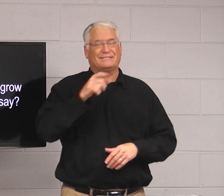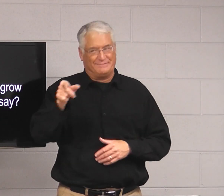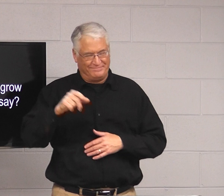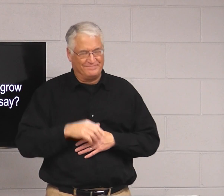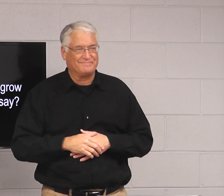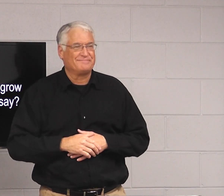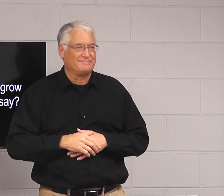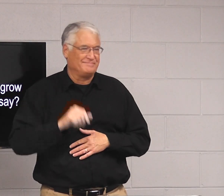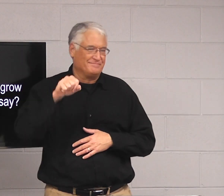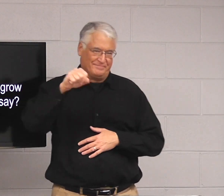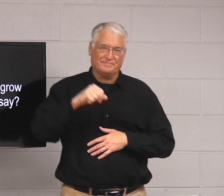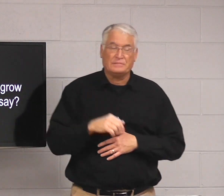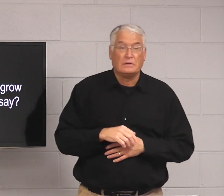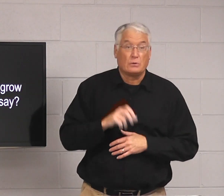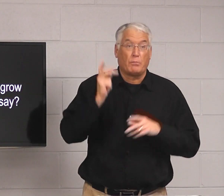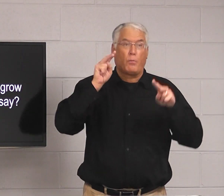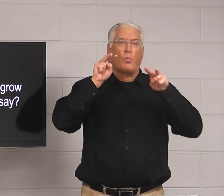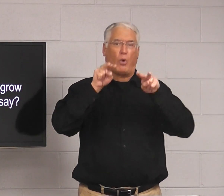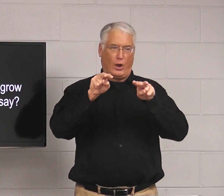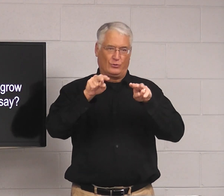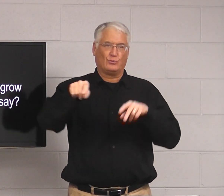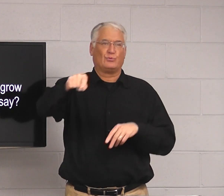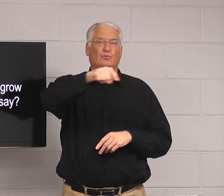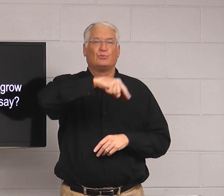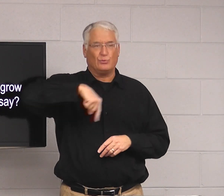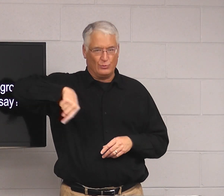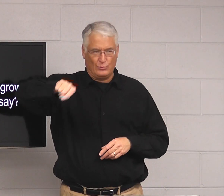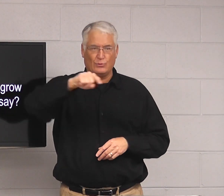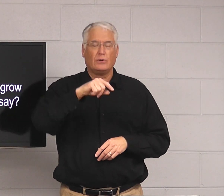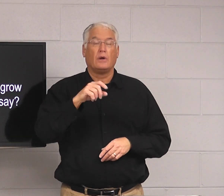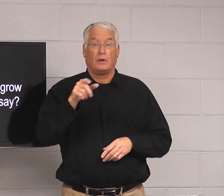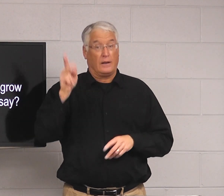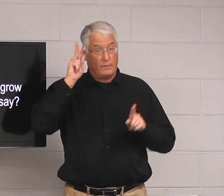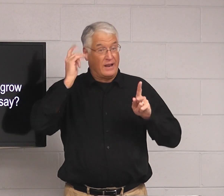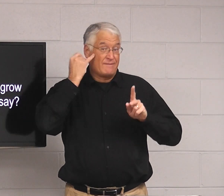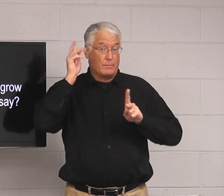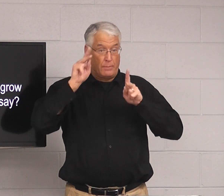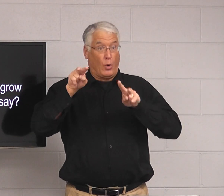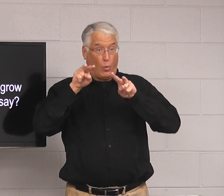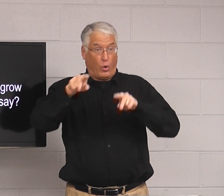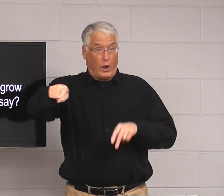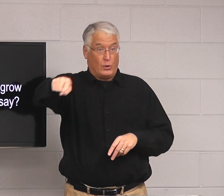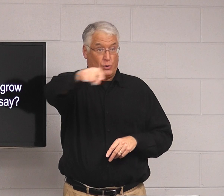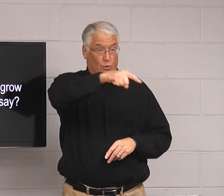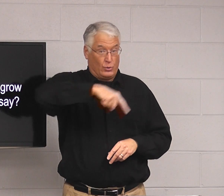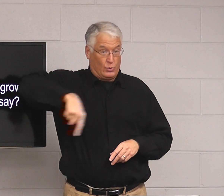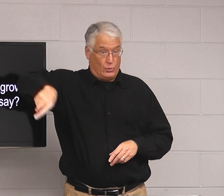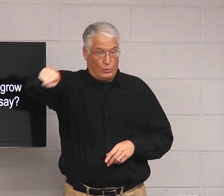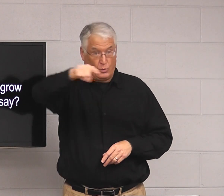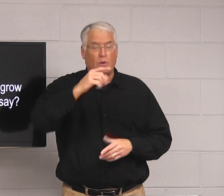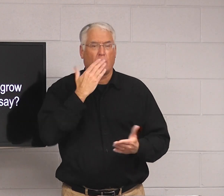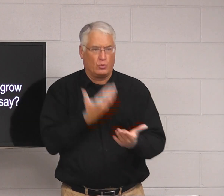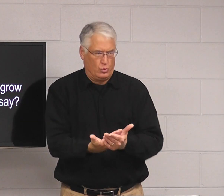I have to stop and catch myself. So people are watching you. So if people are watching you,